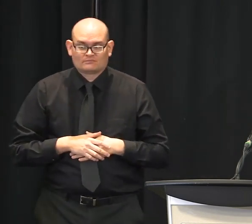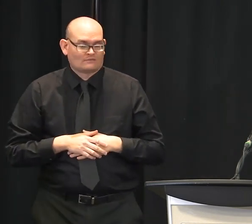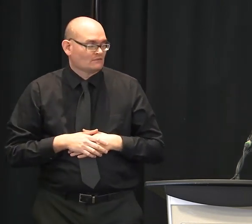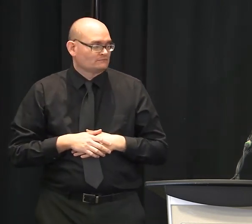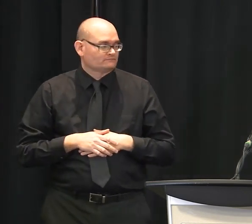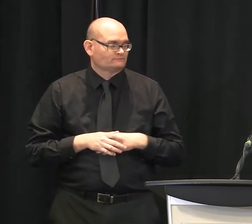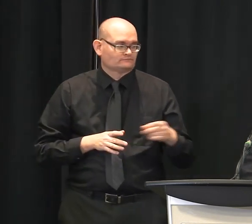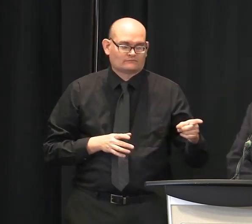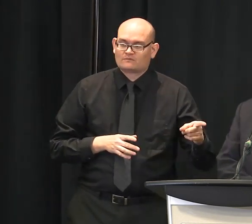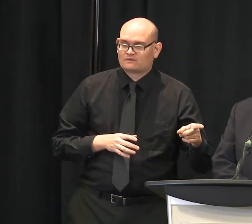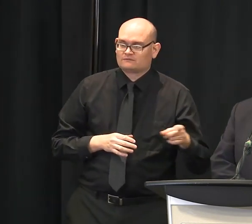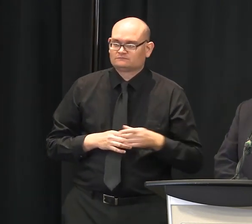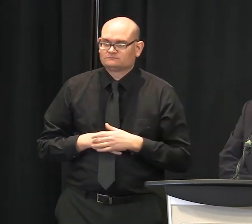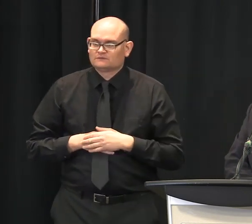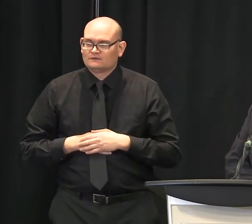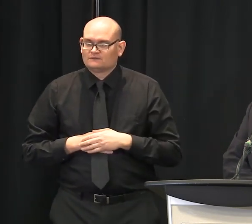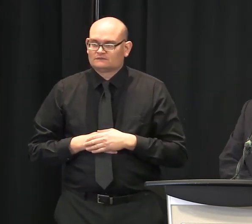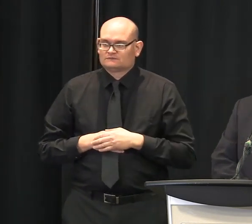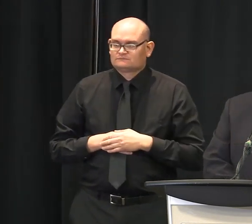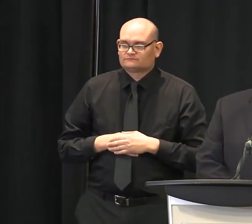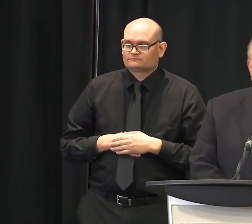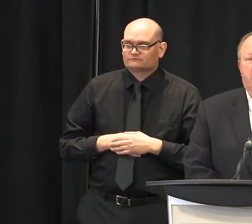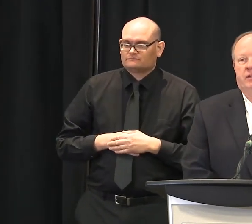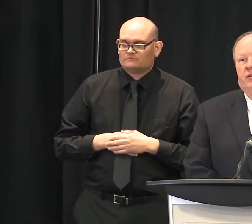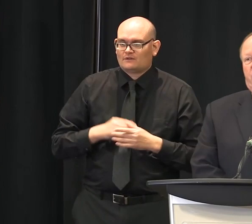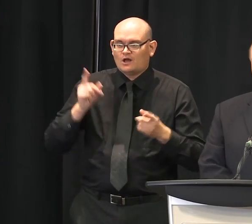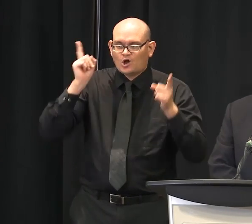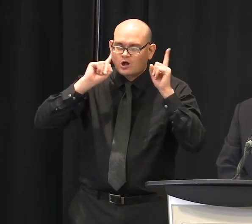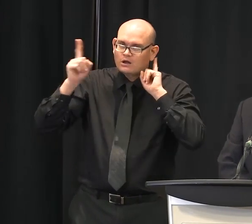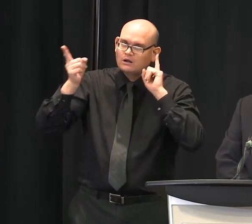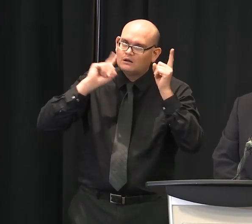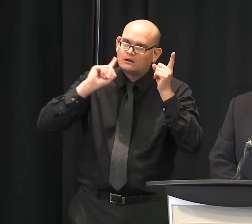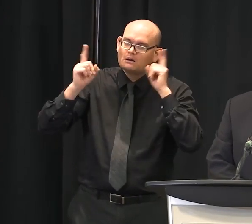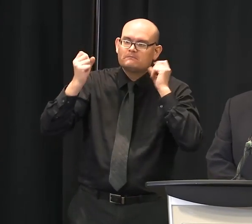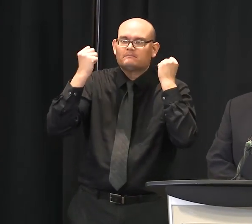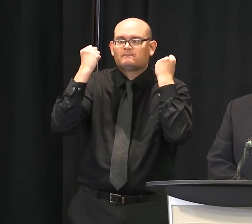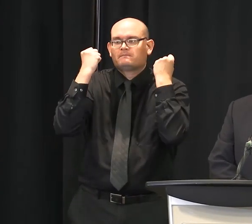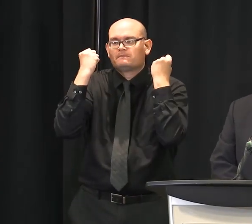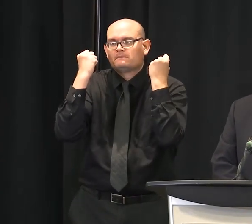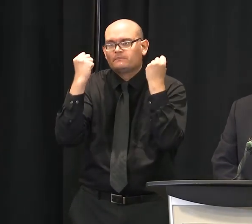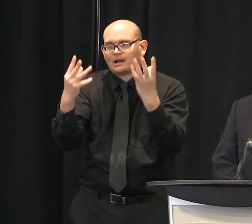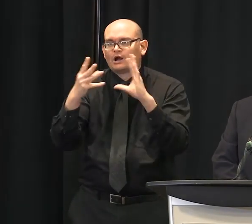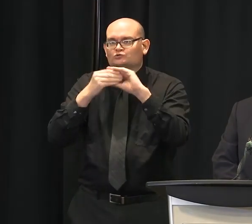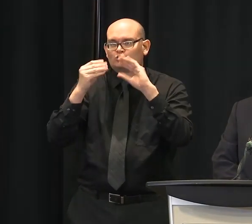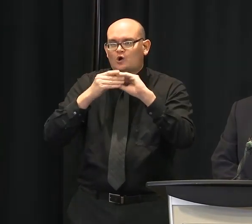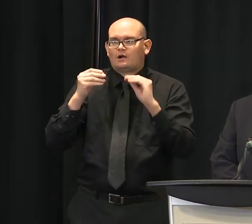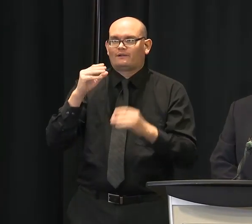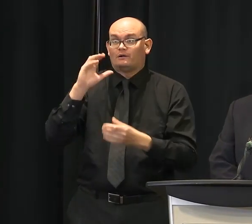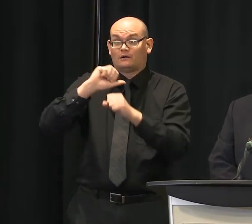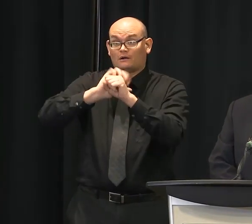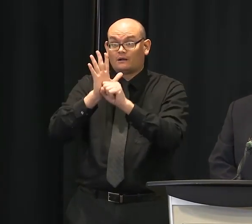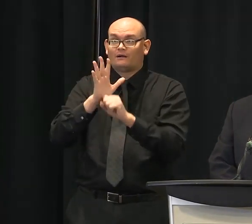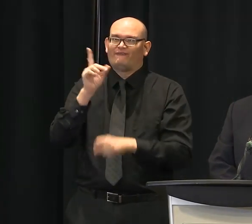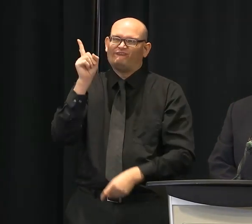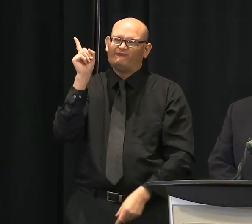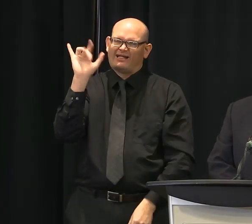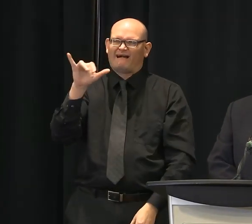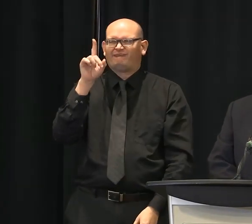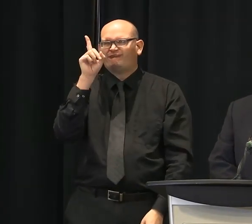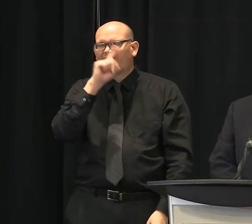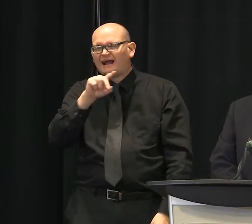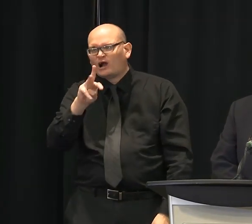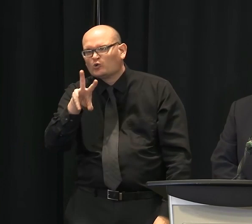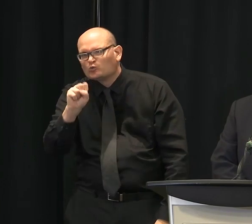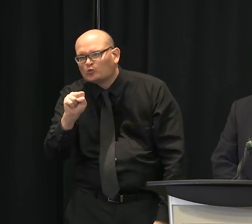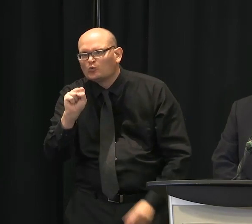So we hear all the conspiracy theories, but, you know, in our world as healthcare professionals, you see one